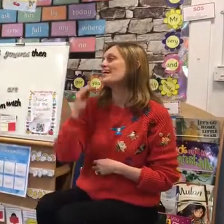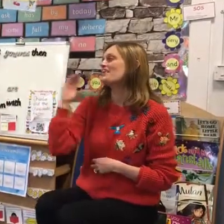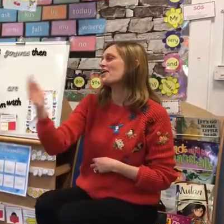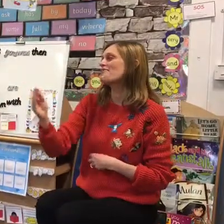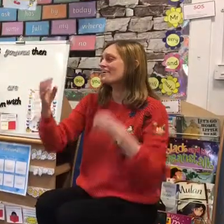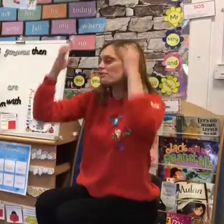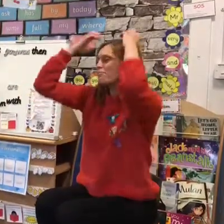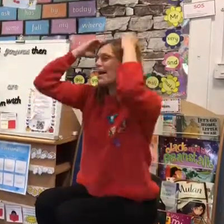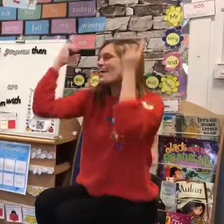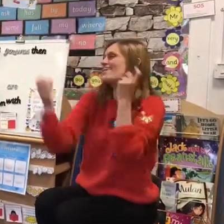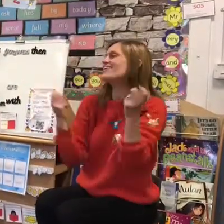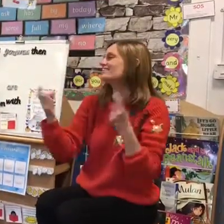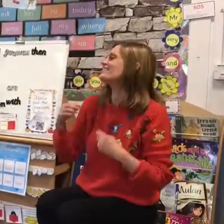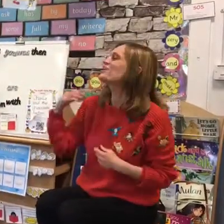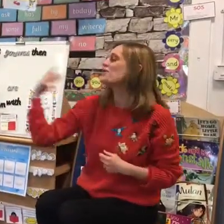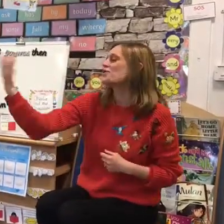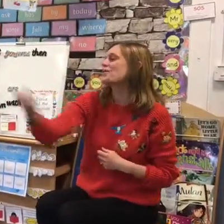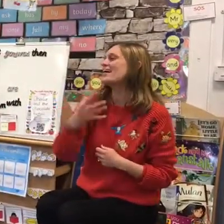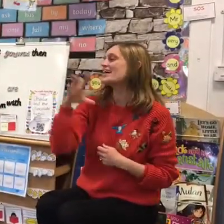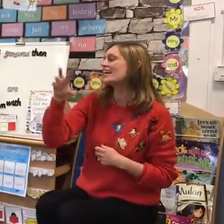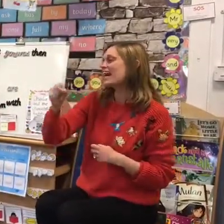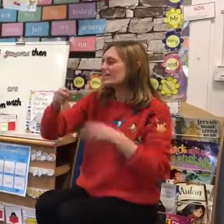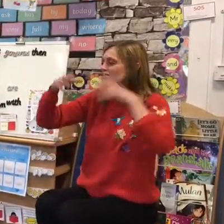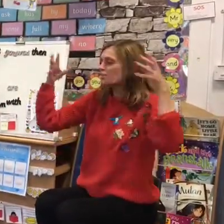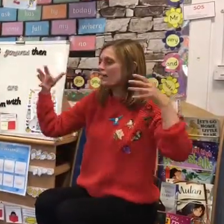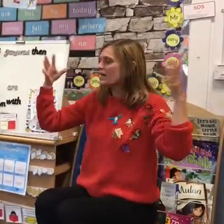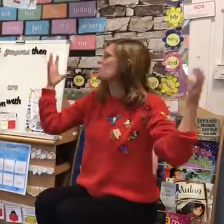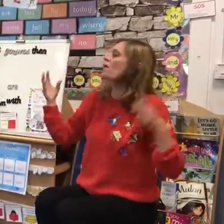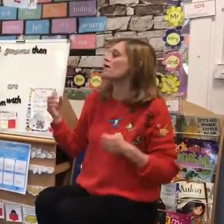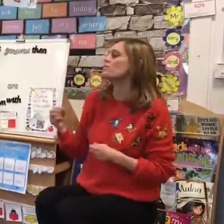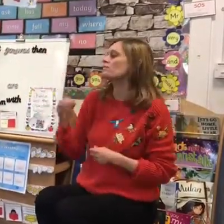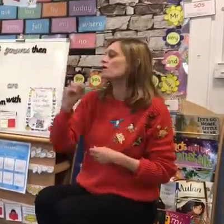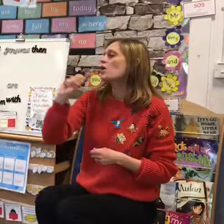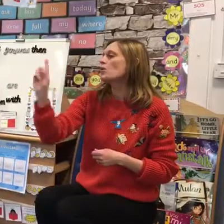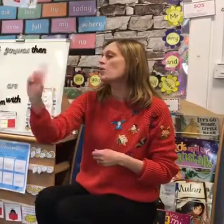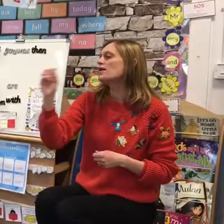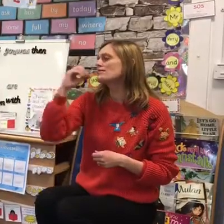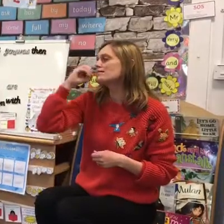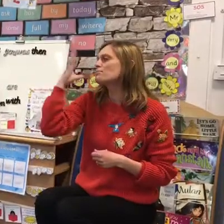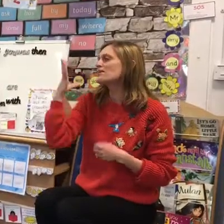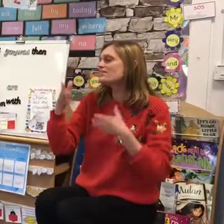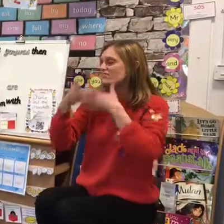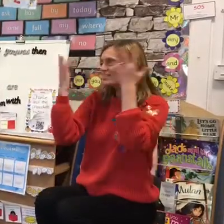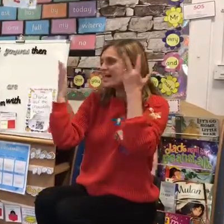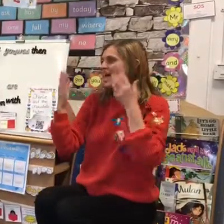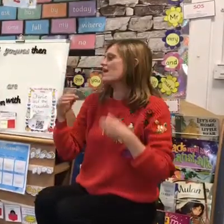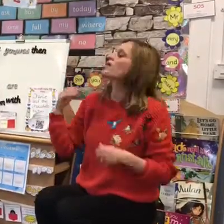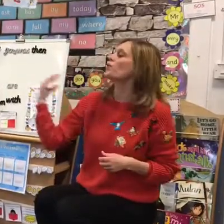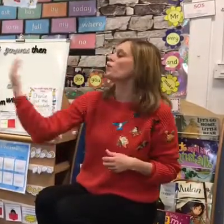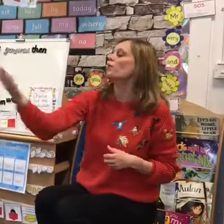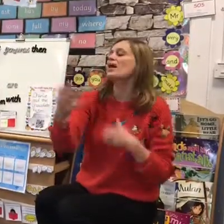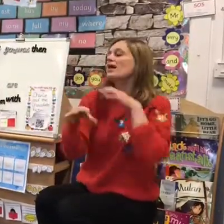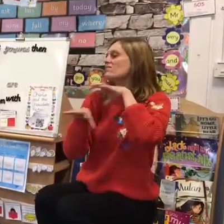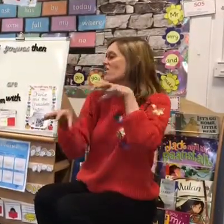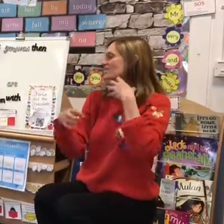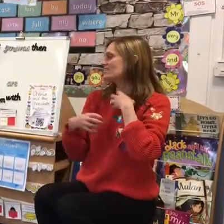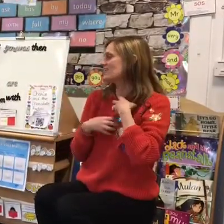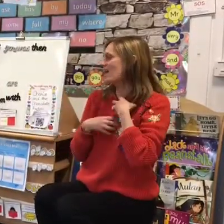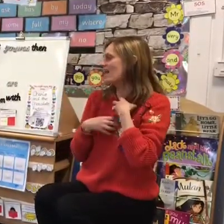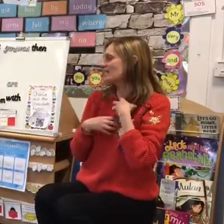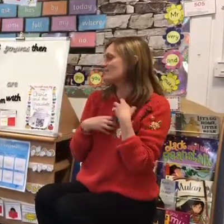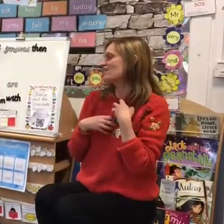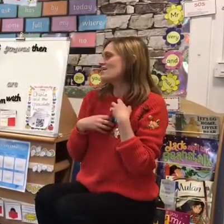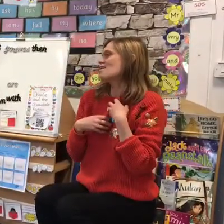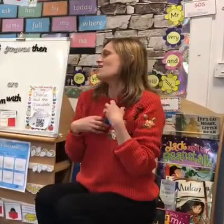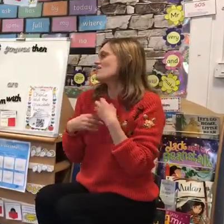We're going on a bear hunt. We're going to catch a big one. What a beautiful day. We're not